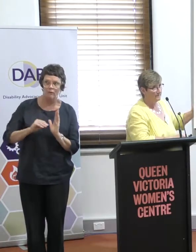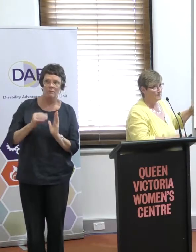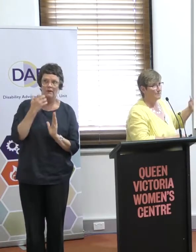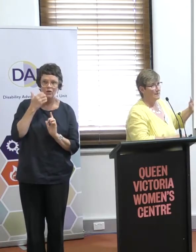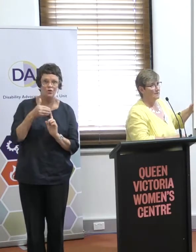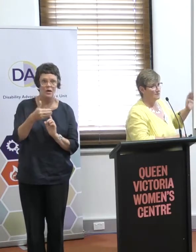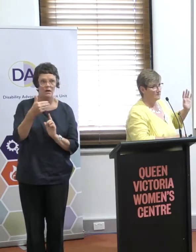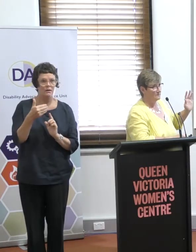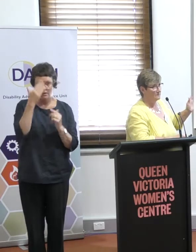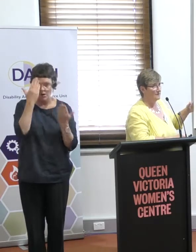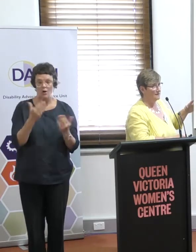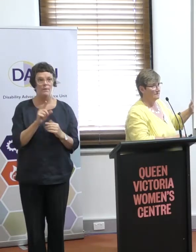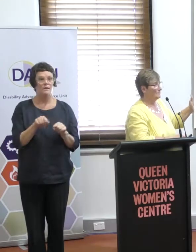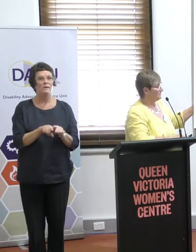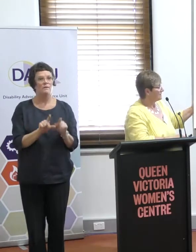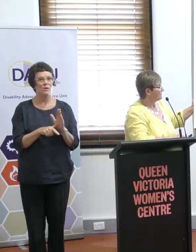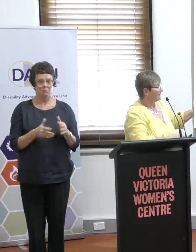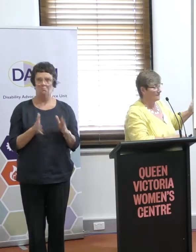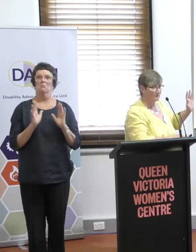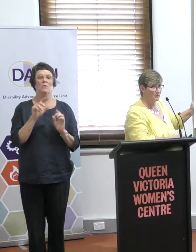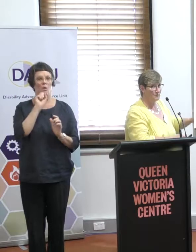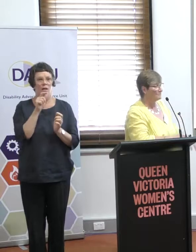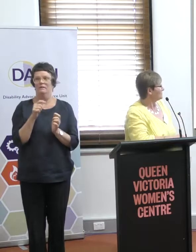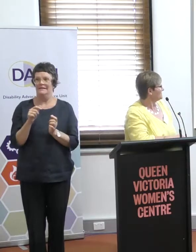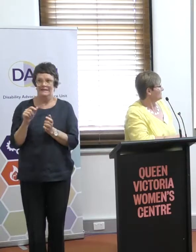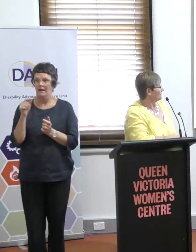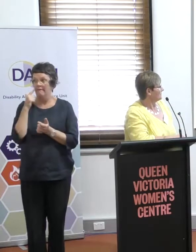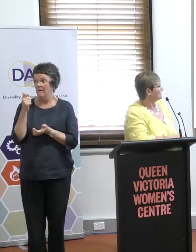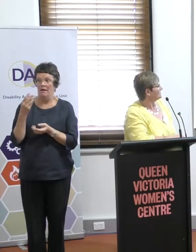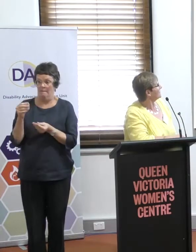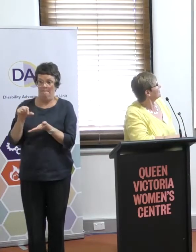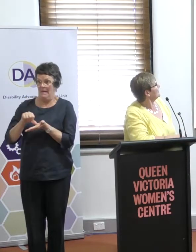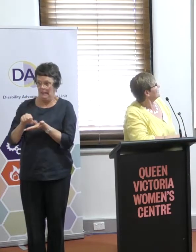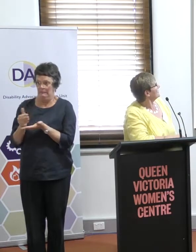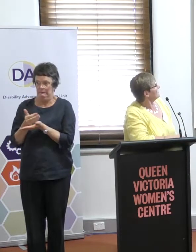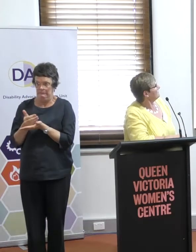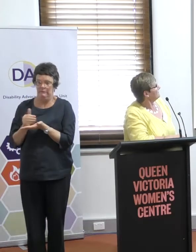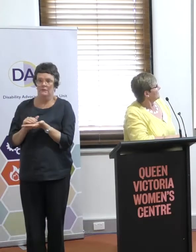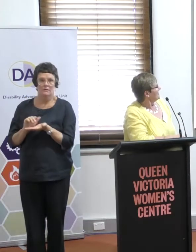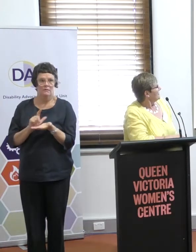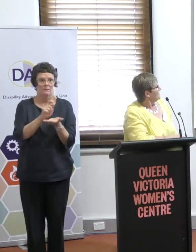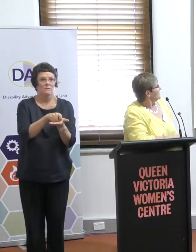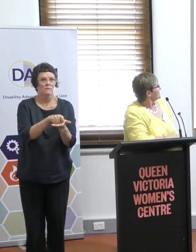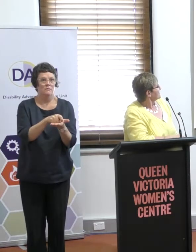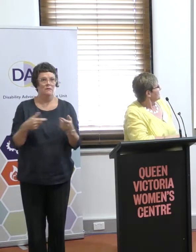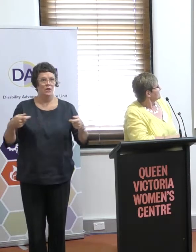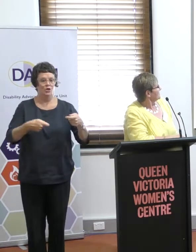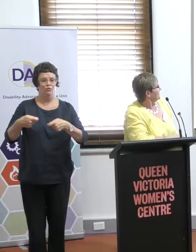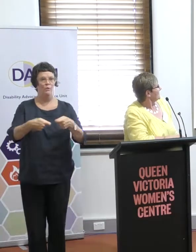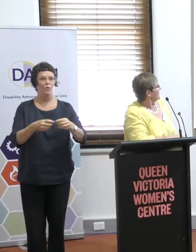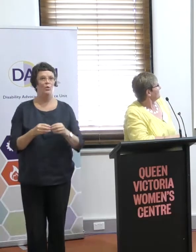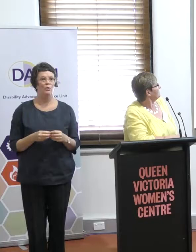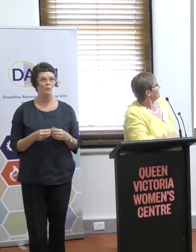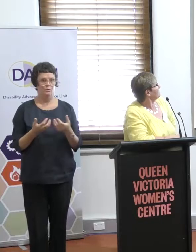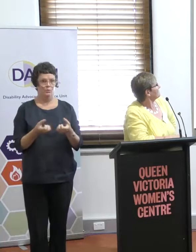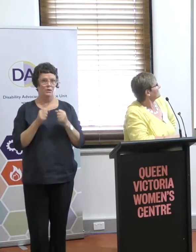time was prepared to put in bits of money that could afford to produce, you know, something substantial.